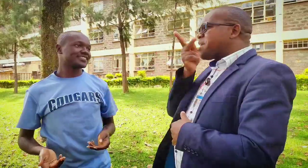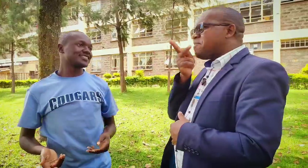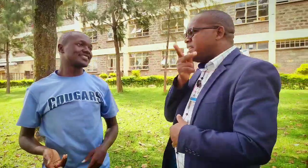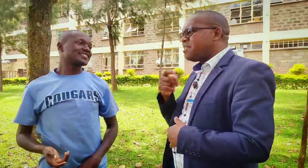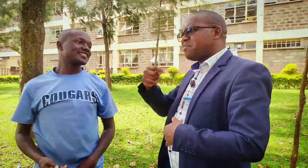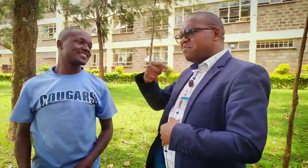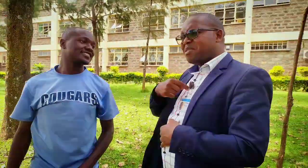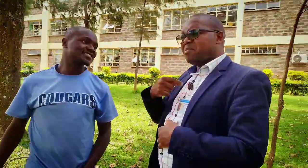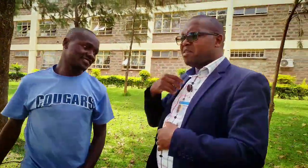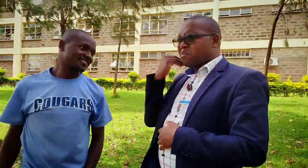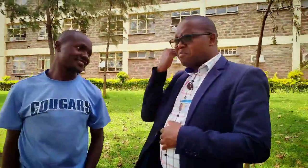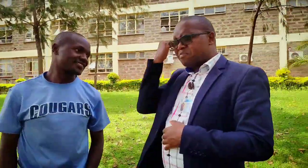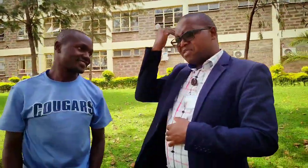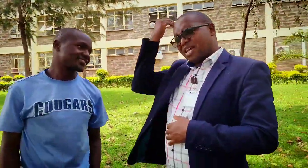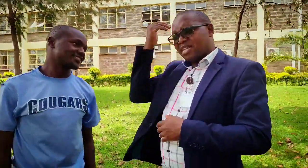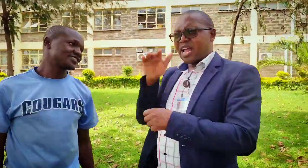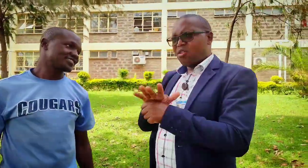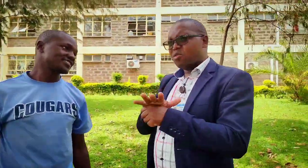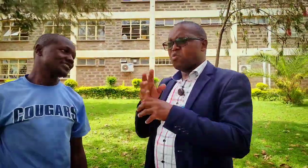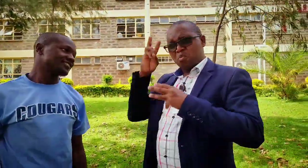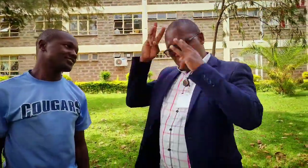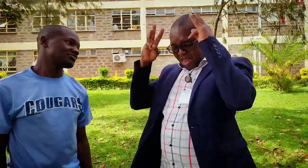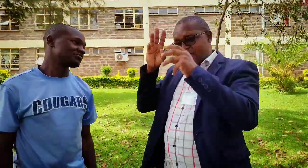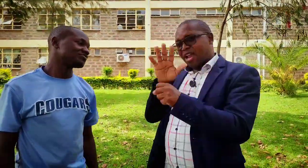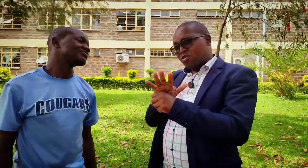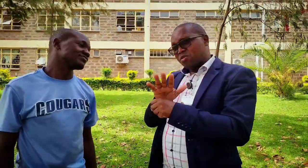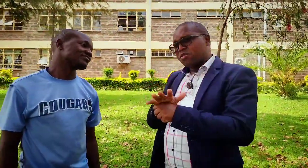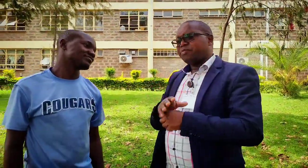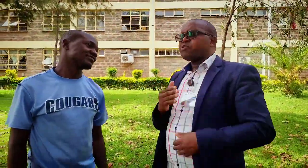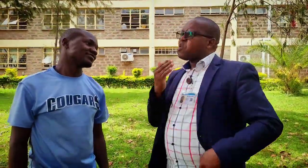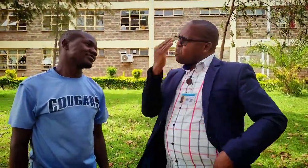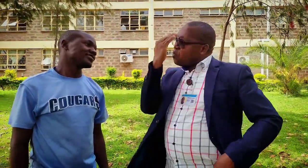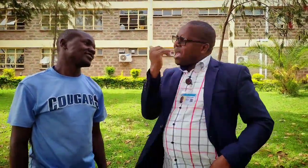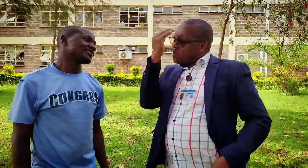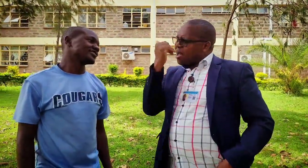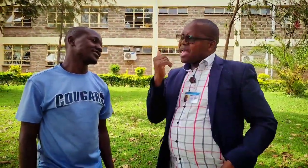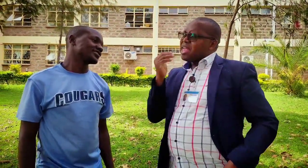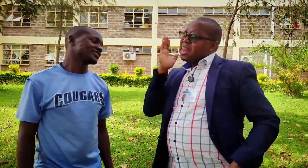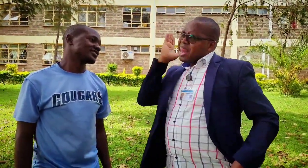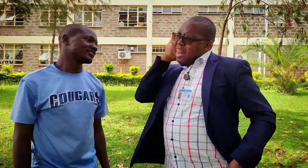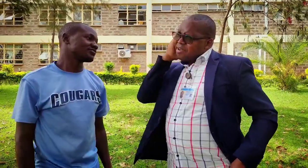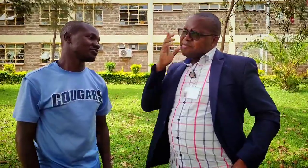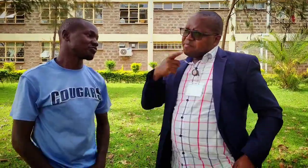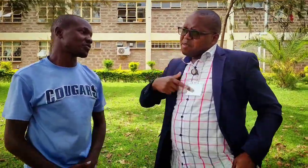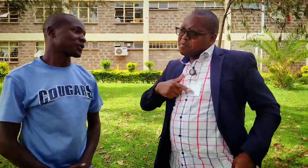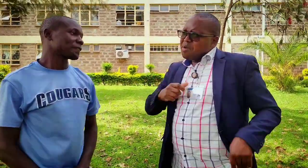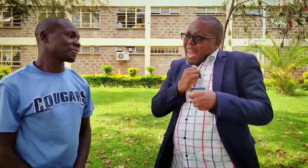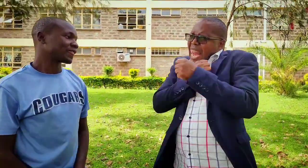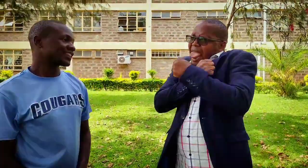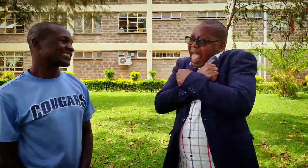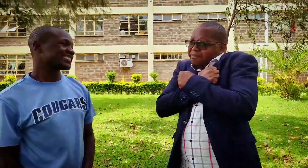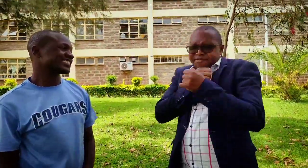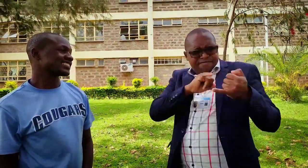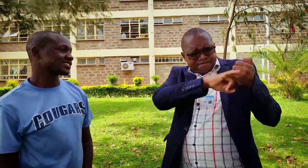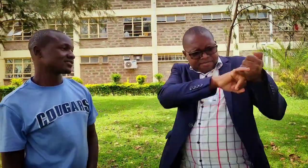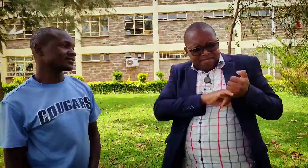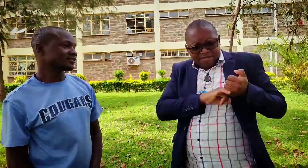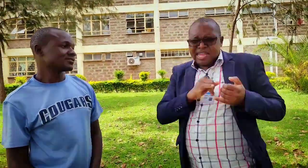understand kevin i have stress a lot and worry as to why deaf